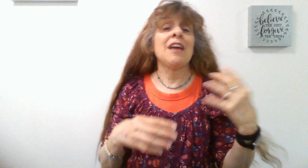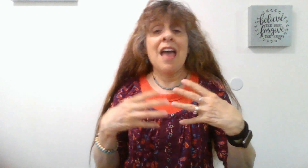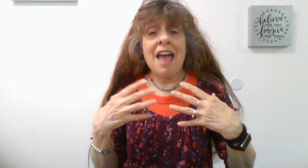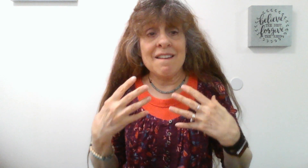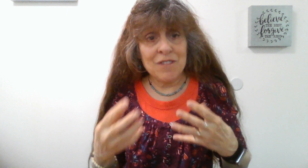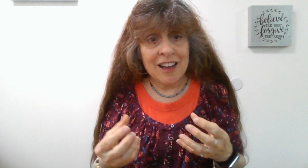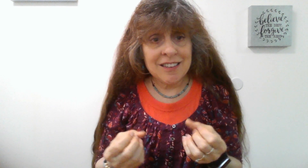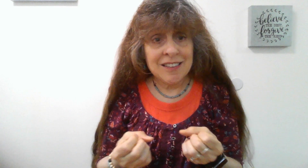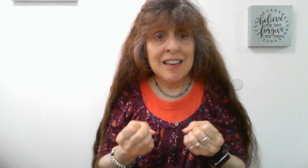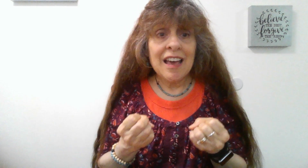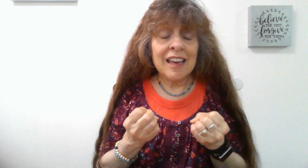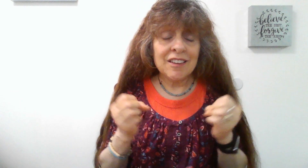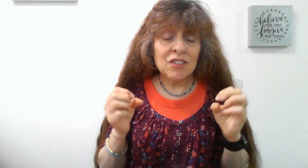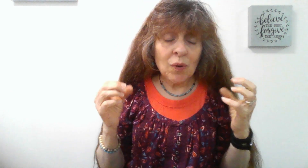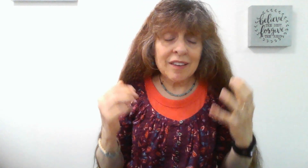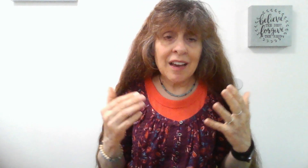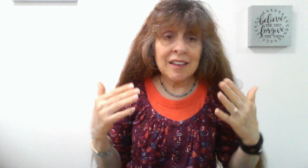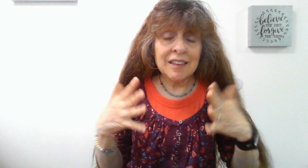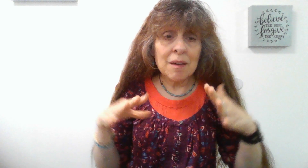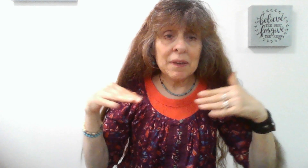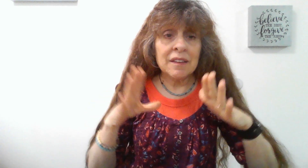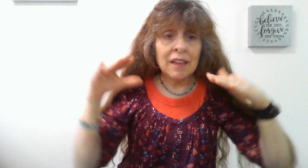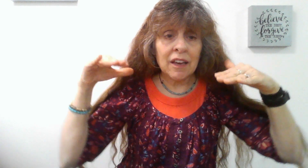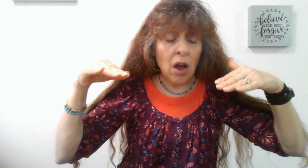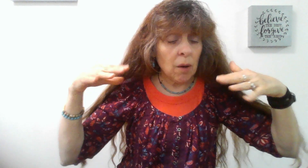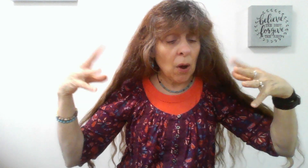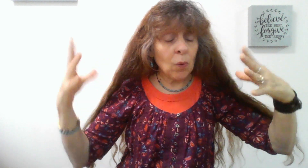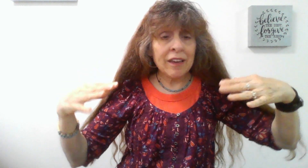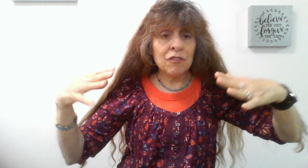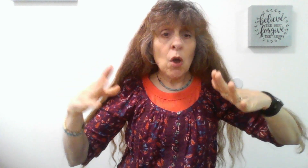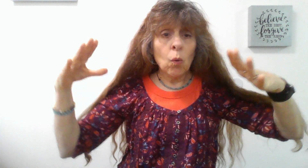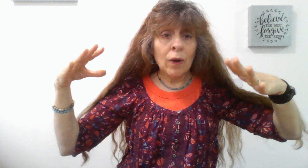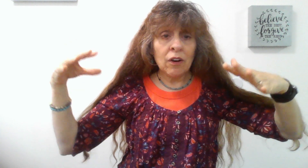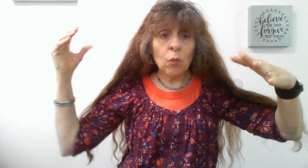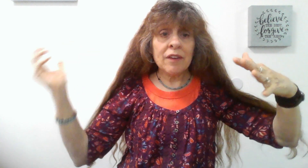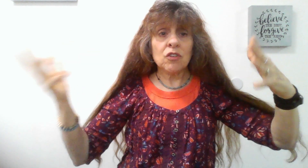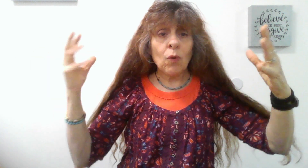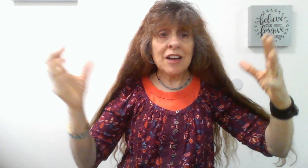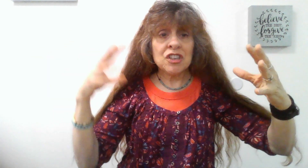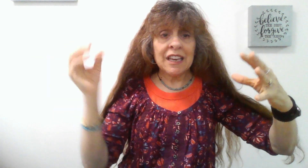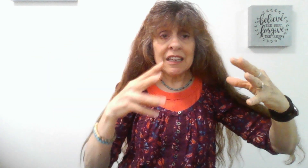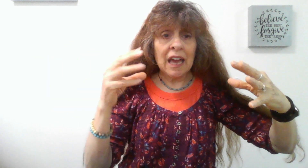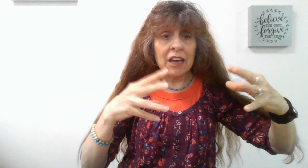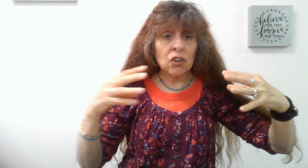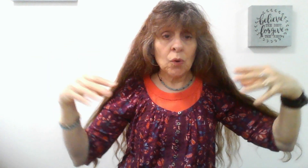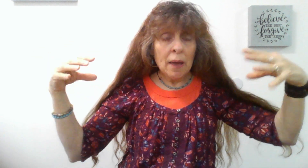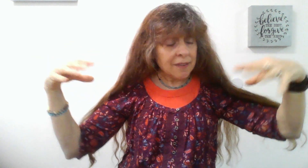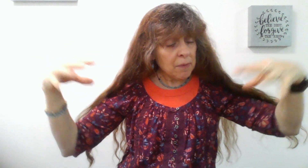and fret. And so anxiety can be like a wave where the waves are crashing in at you. Sometimes